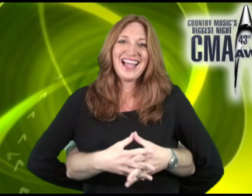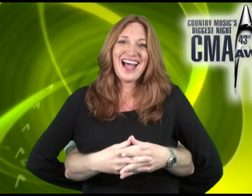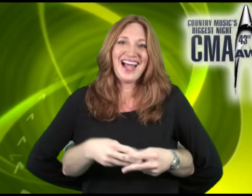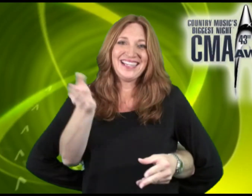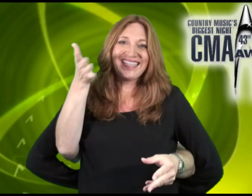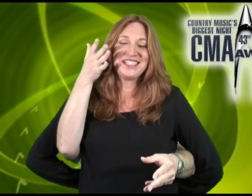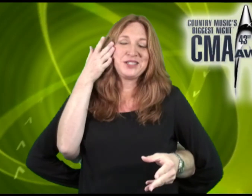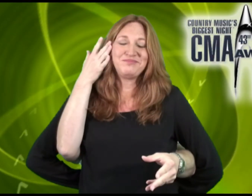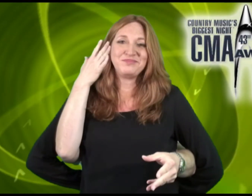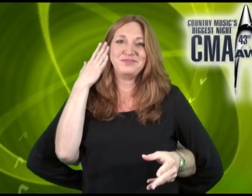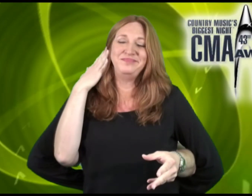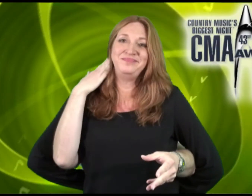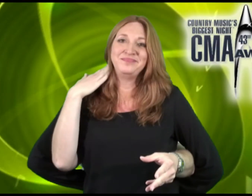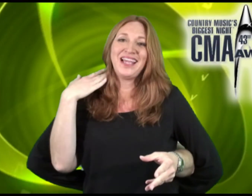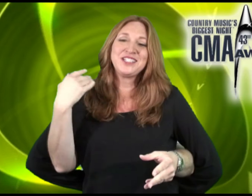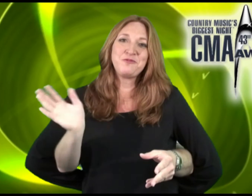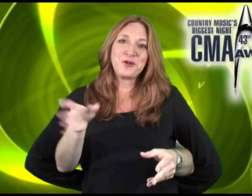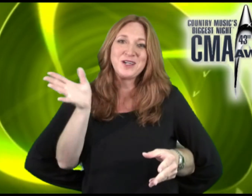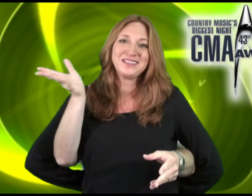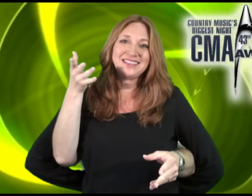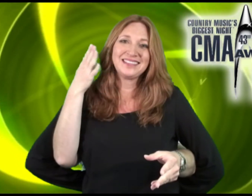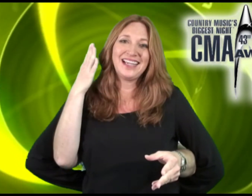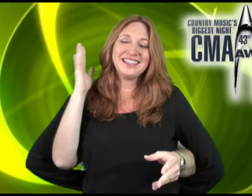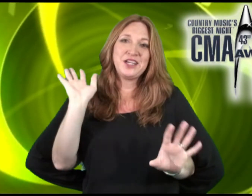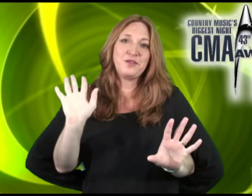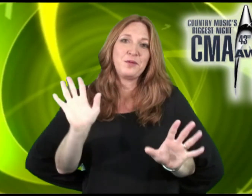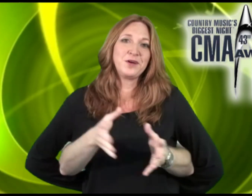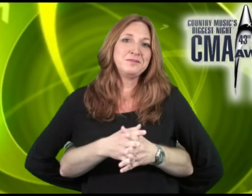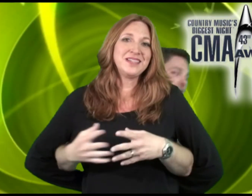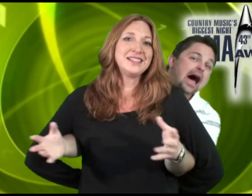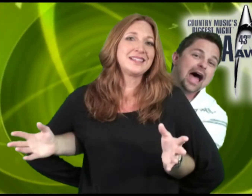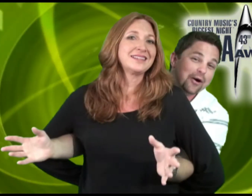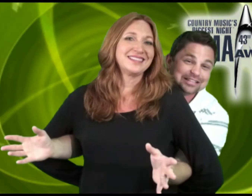Hi, Angie. Thank you, Mark. I'm Joe Parker. What are doing?